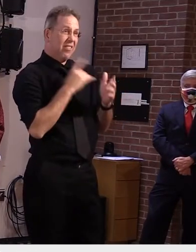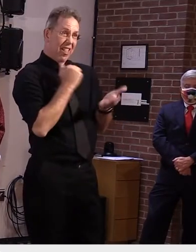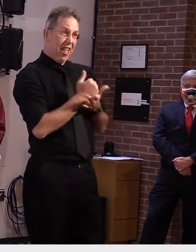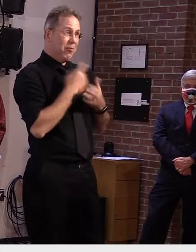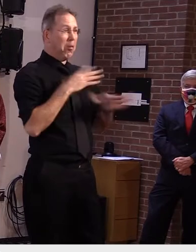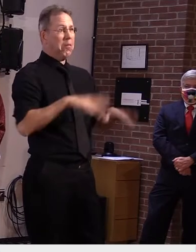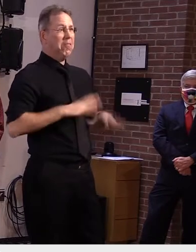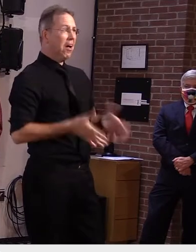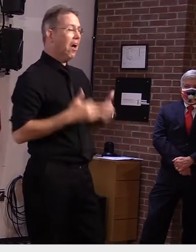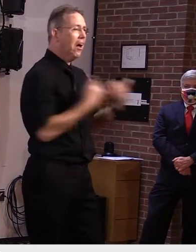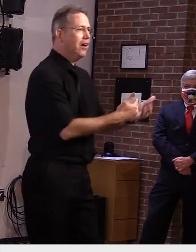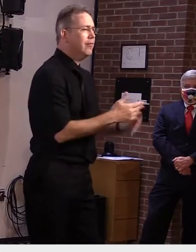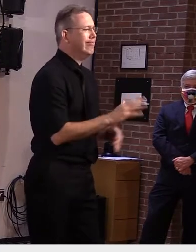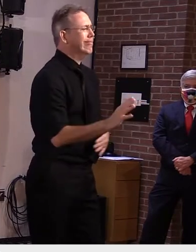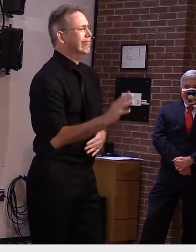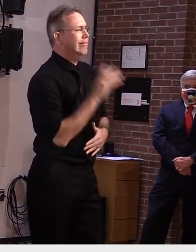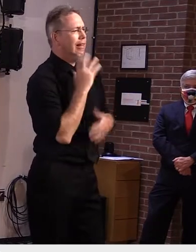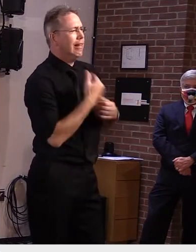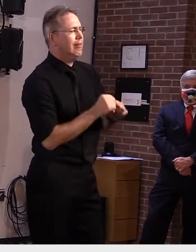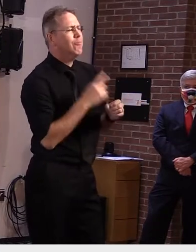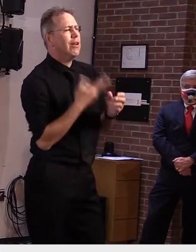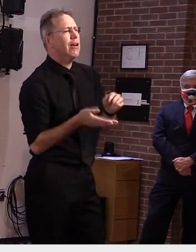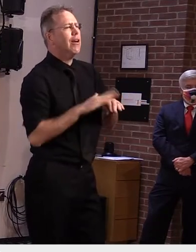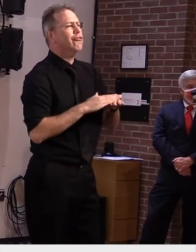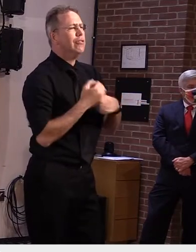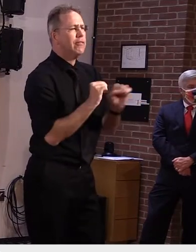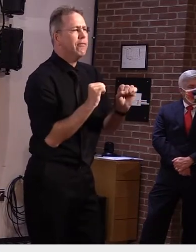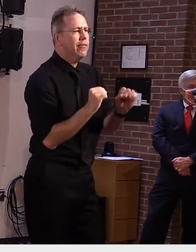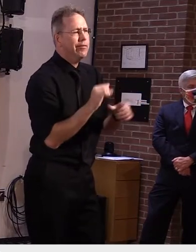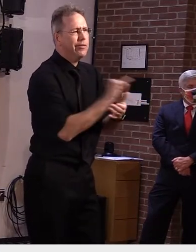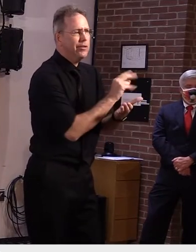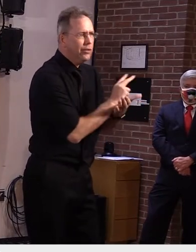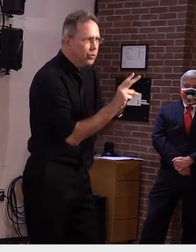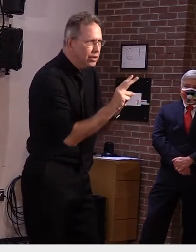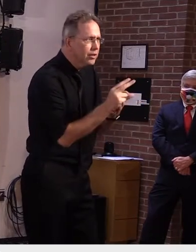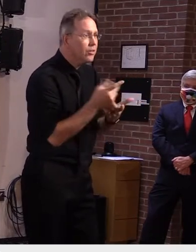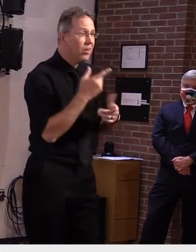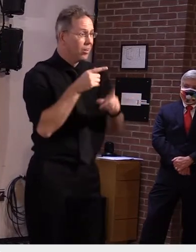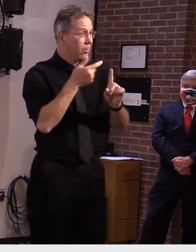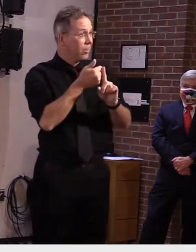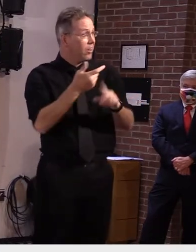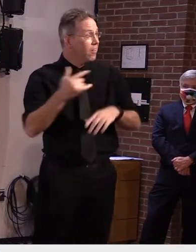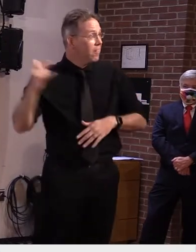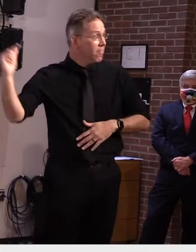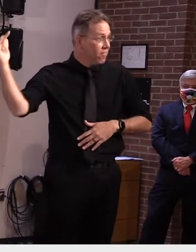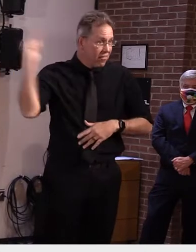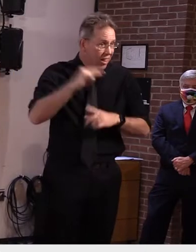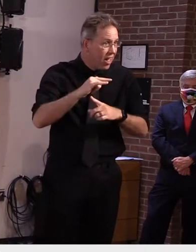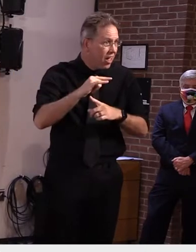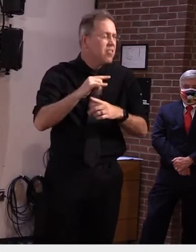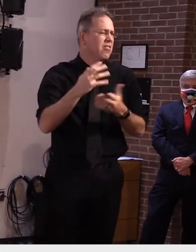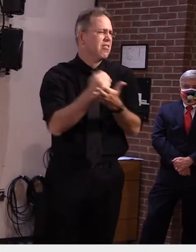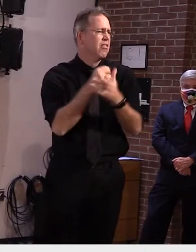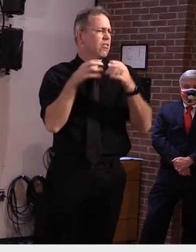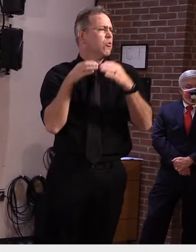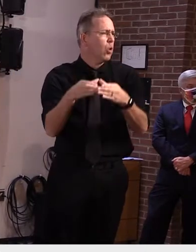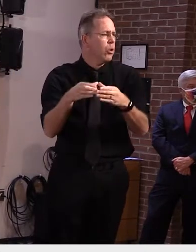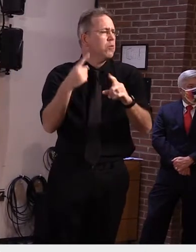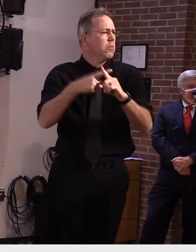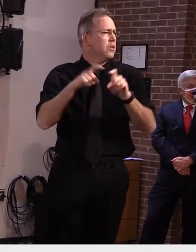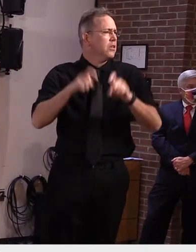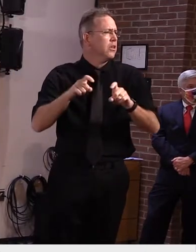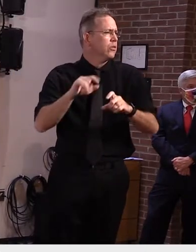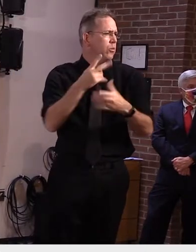And regardless, you still need to follow the quarantine rules so people can make their own decisions about whether or not to access that testing.